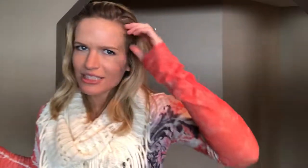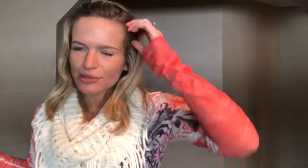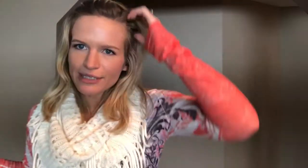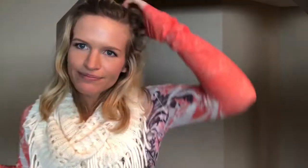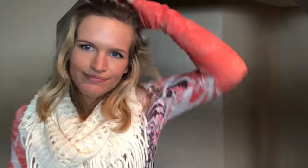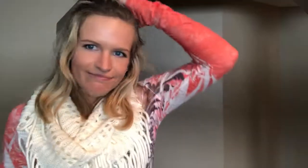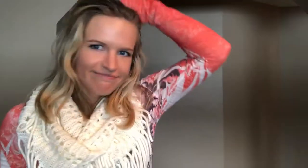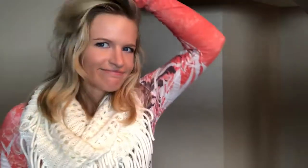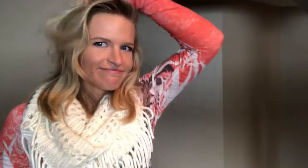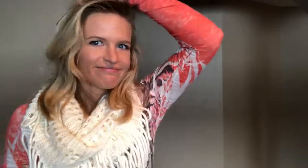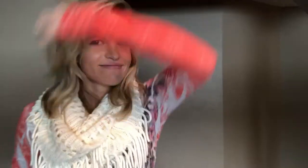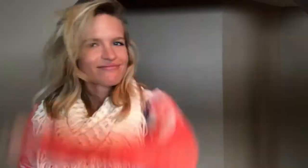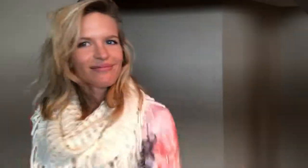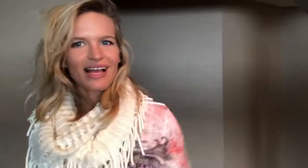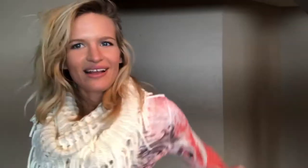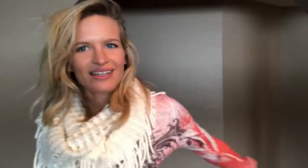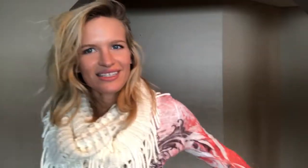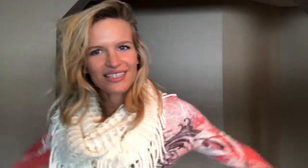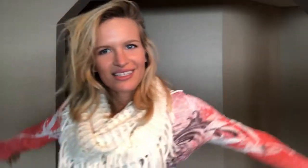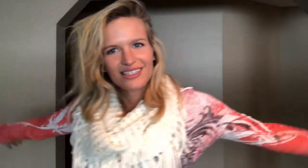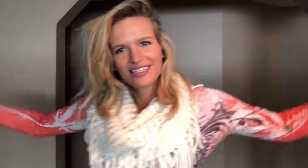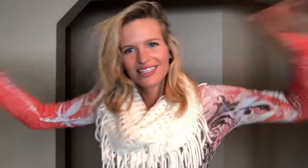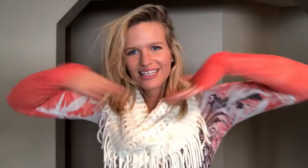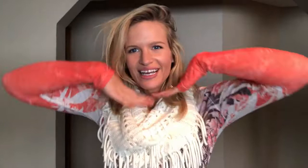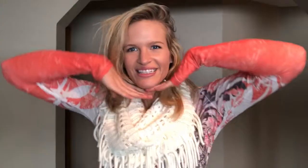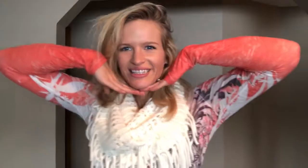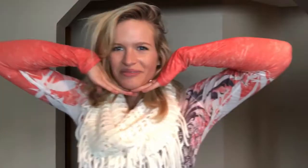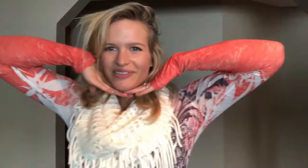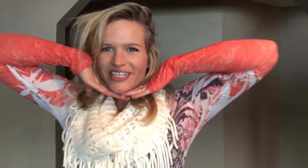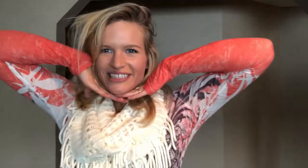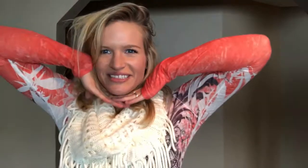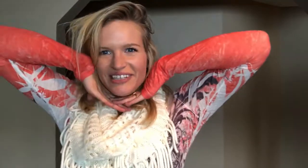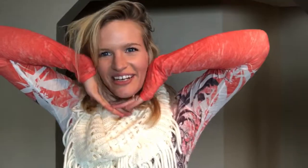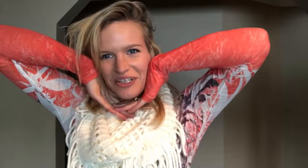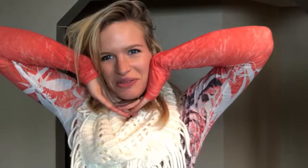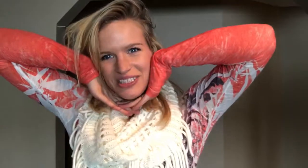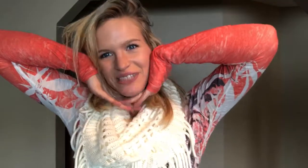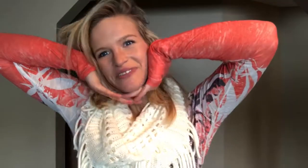Celebrate. And yeah. Hope you liked this video. Hope it was helpful.